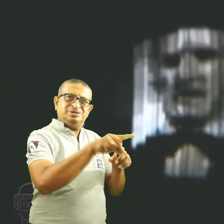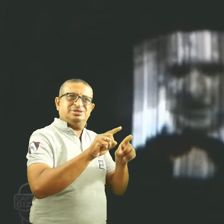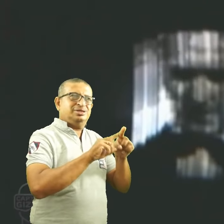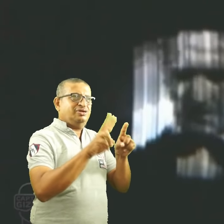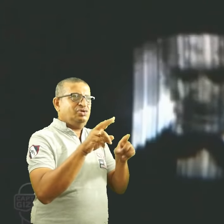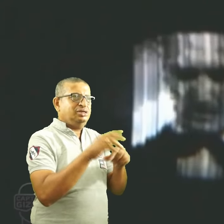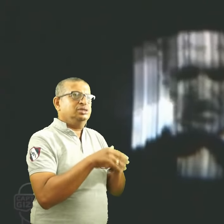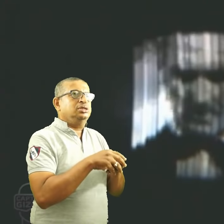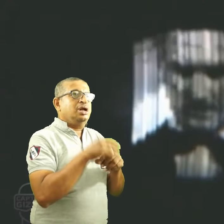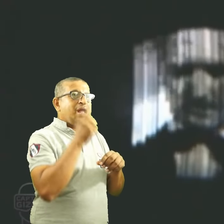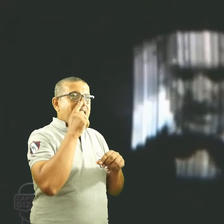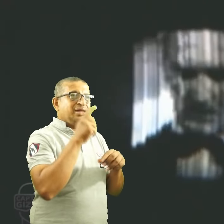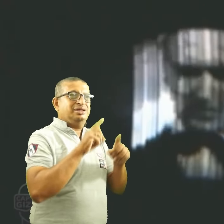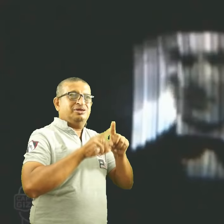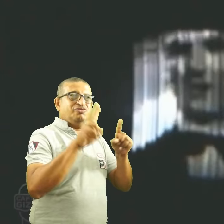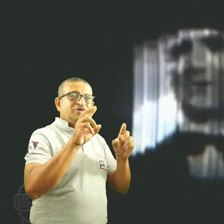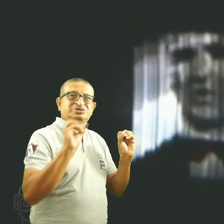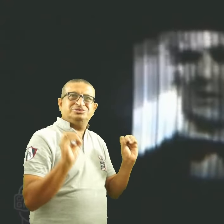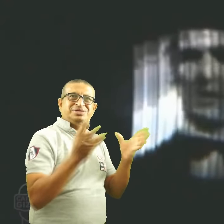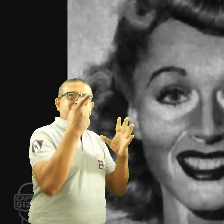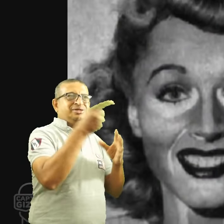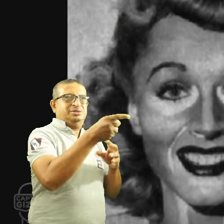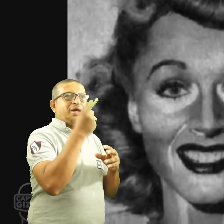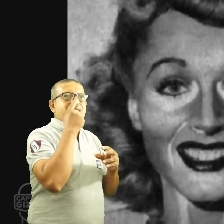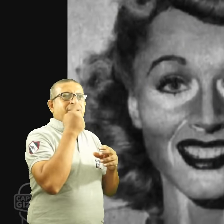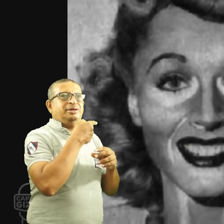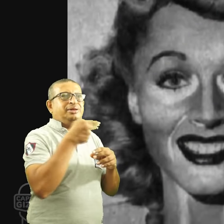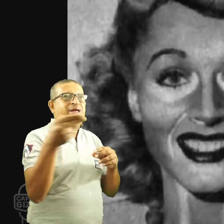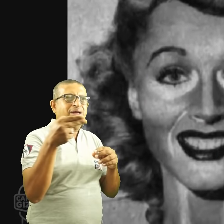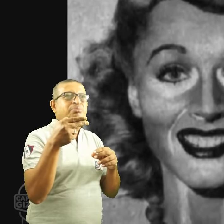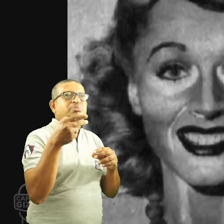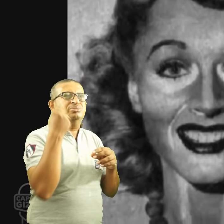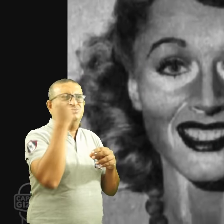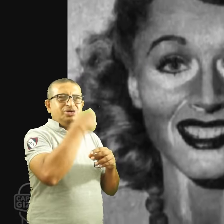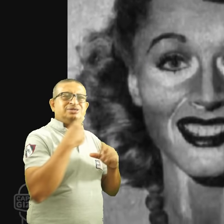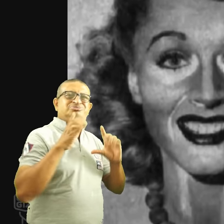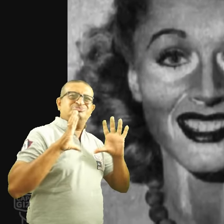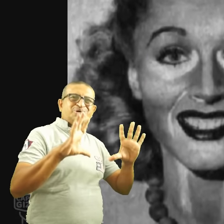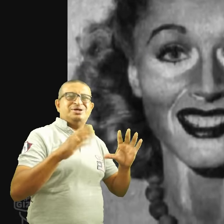Facial features were not recognizable unless makeup was worn in a specific way.